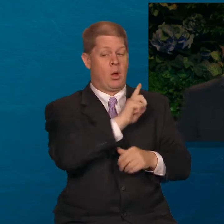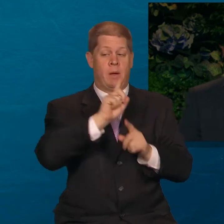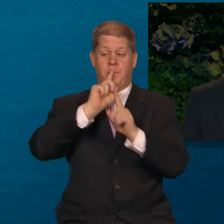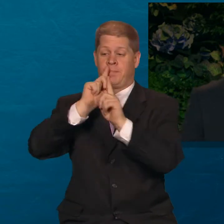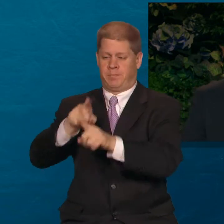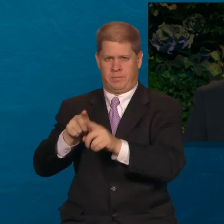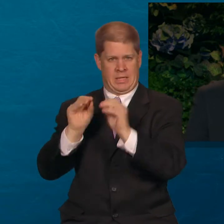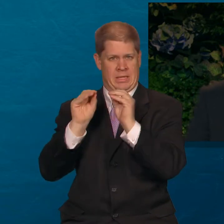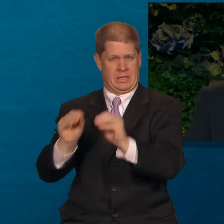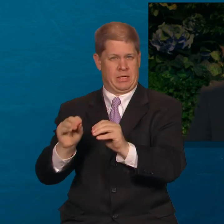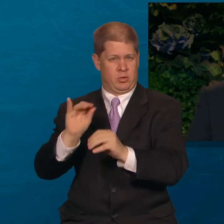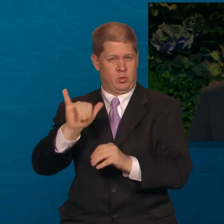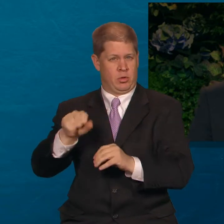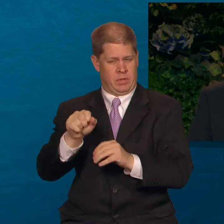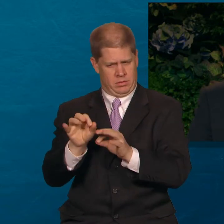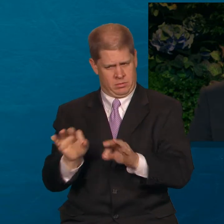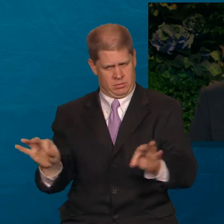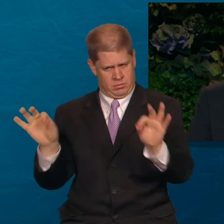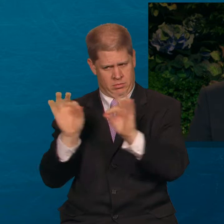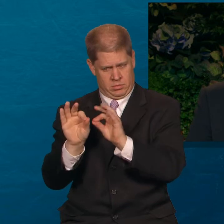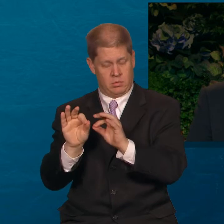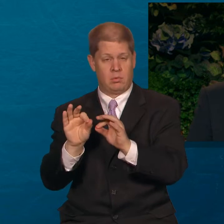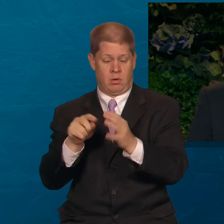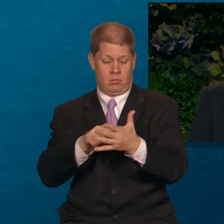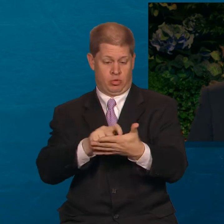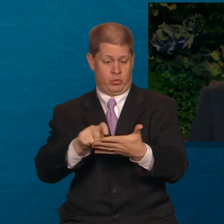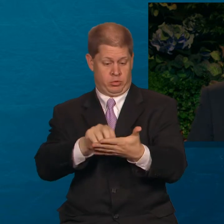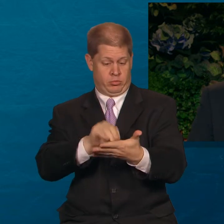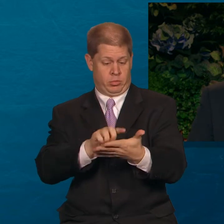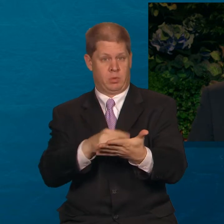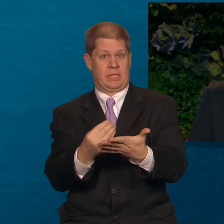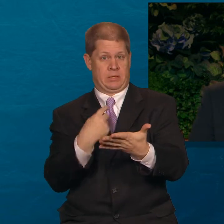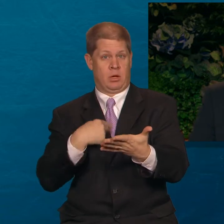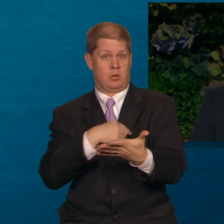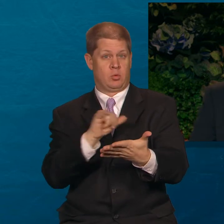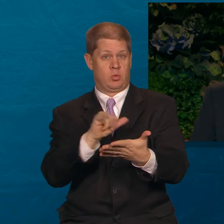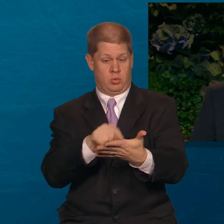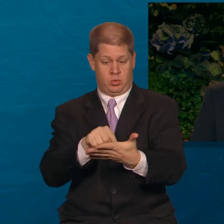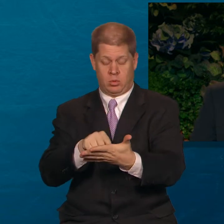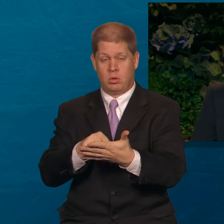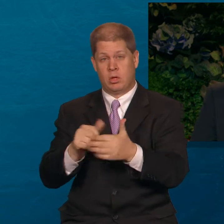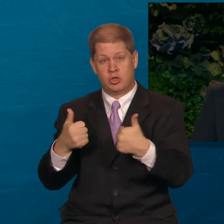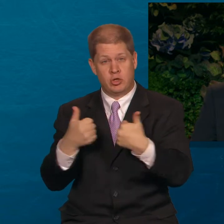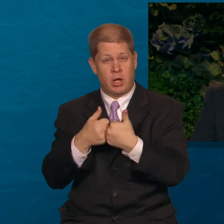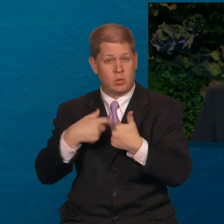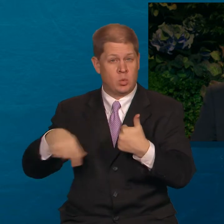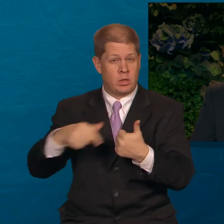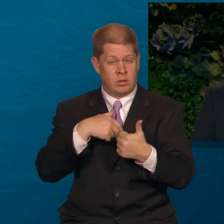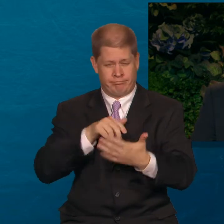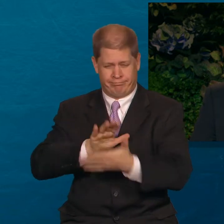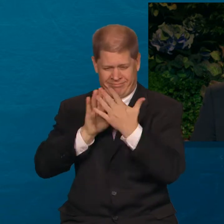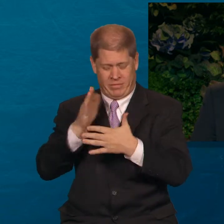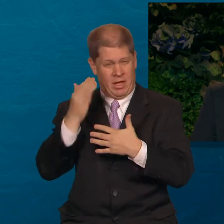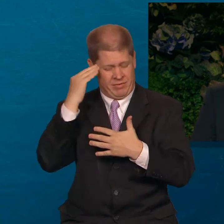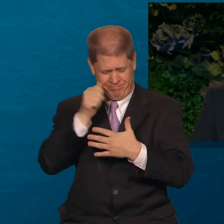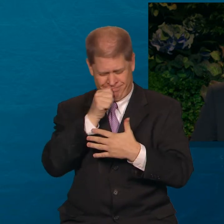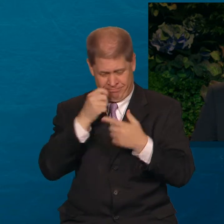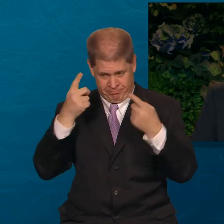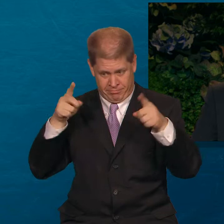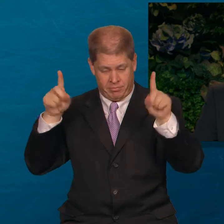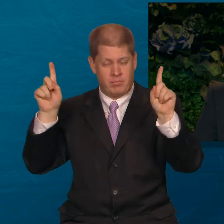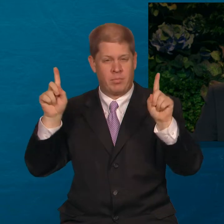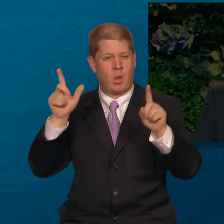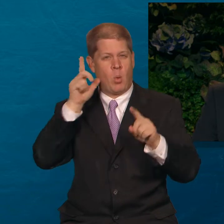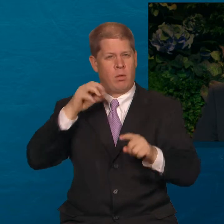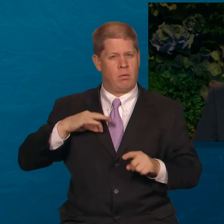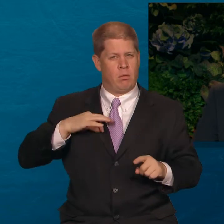by teaching the Prophet Joseph and all of us that the challenges we face, if successfully endured, will